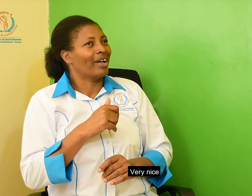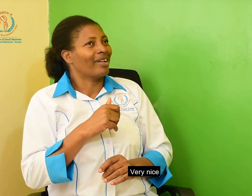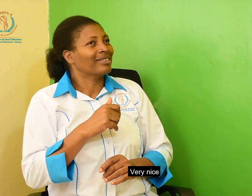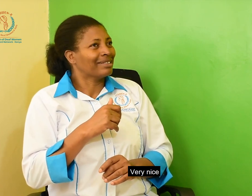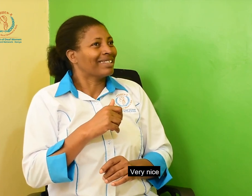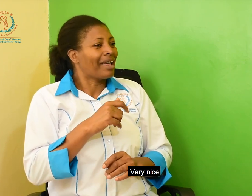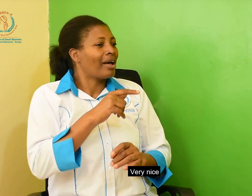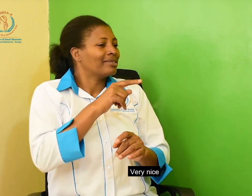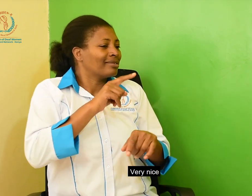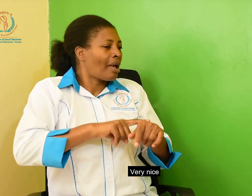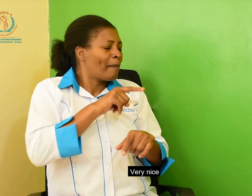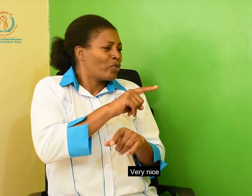Very nice. That's very nice.